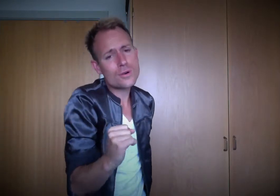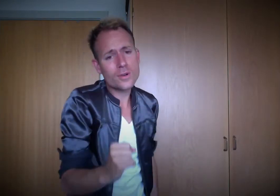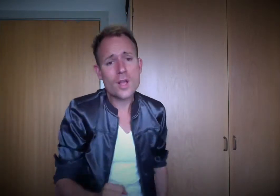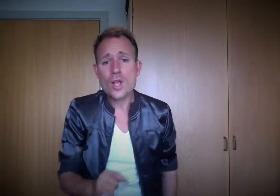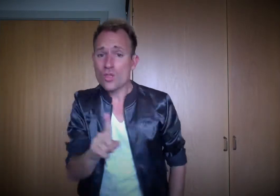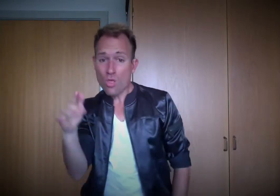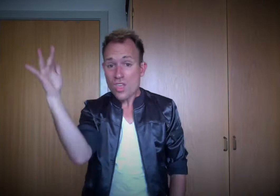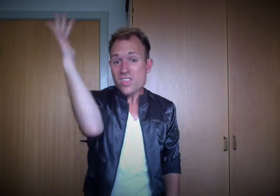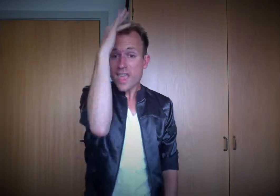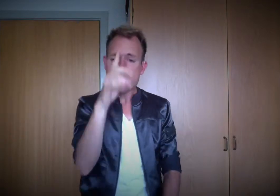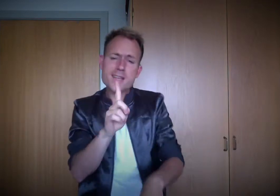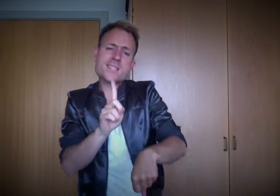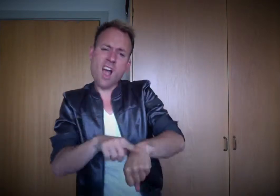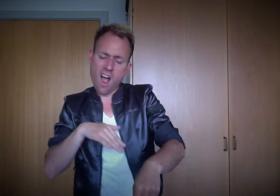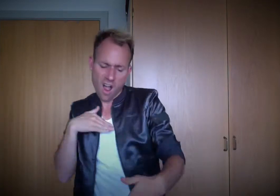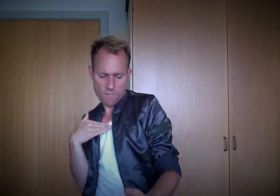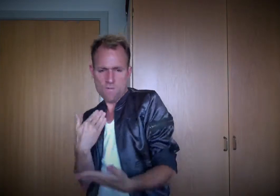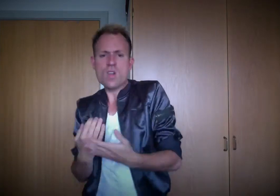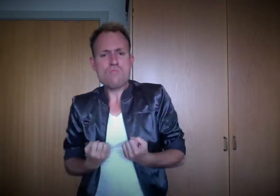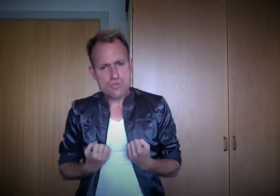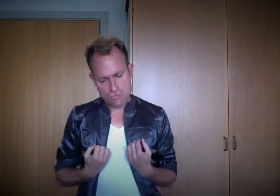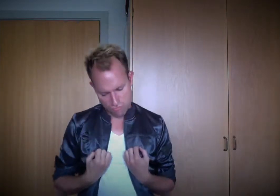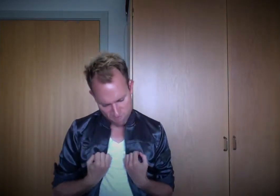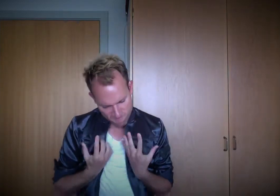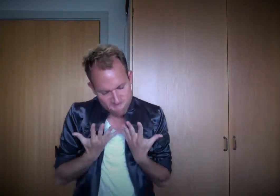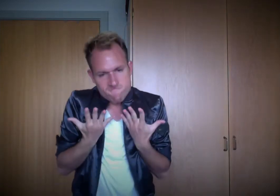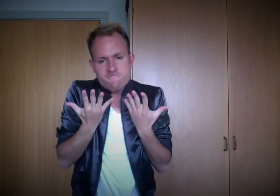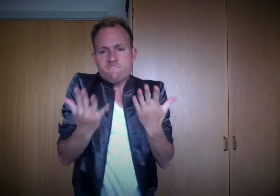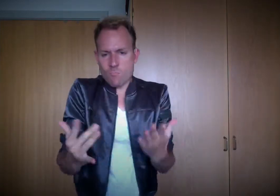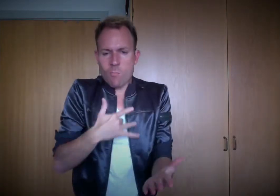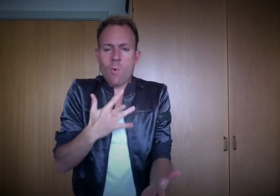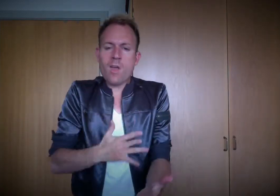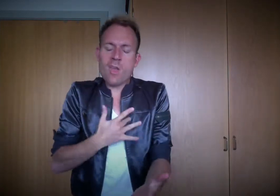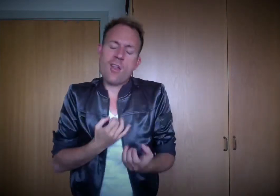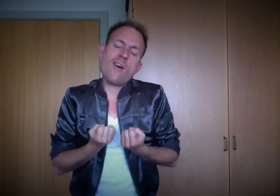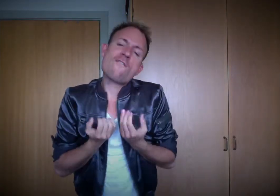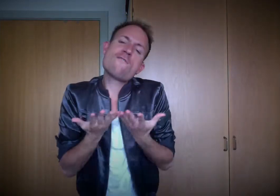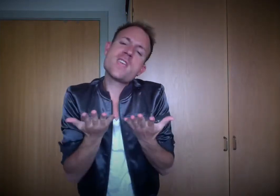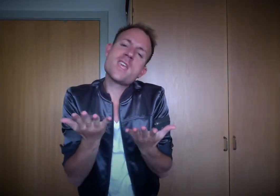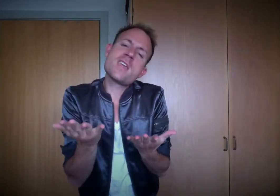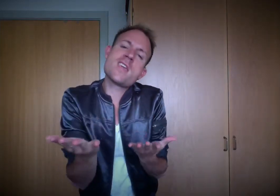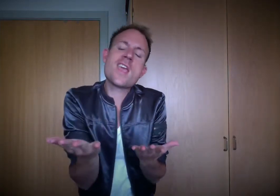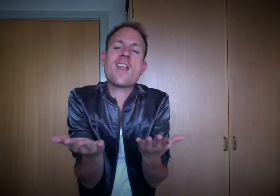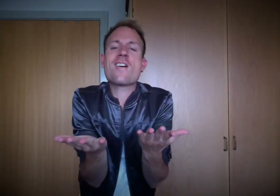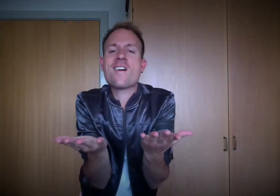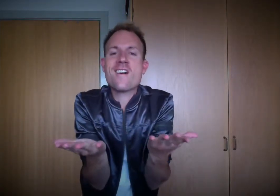Don't you think it's time to prove What we've been feeling